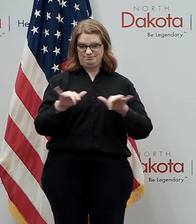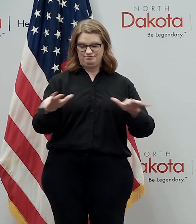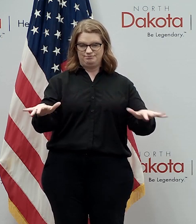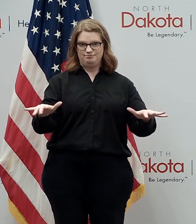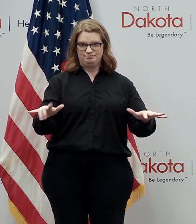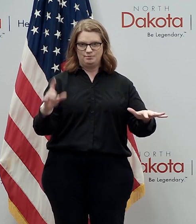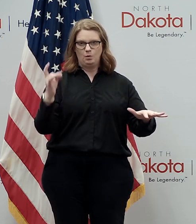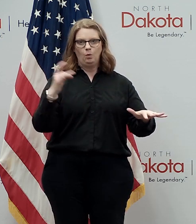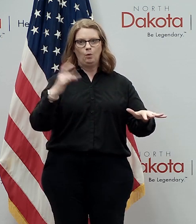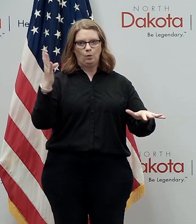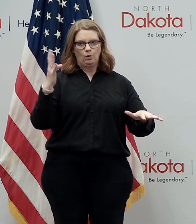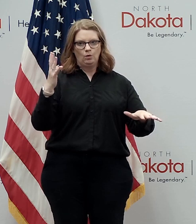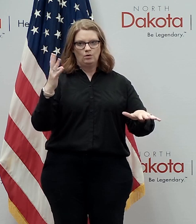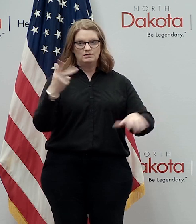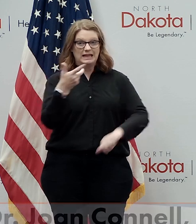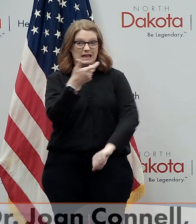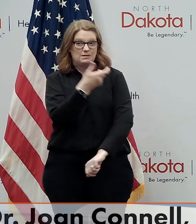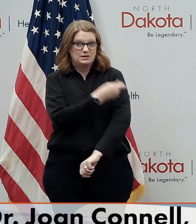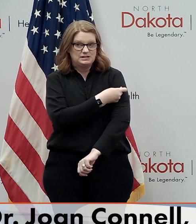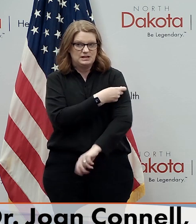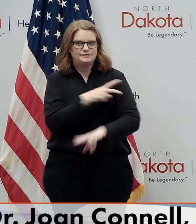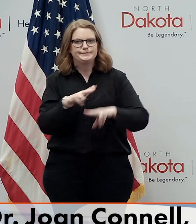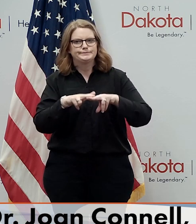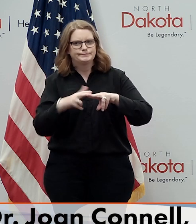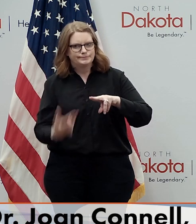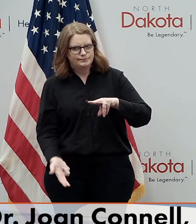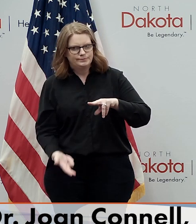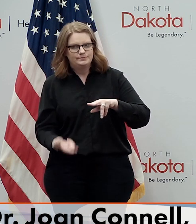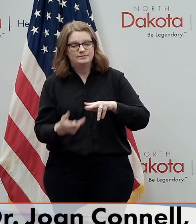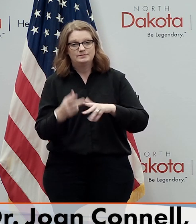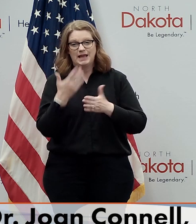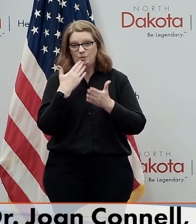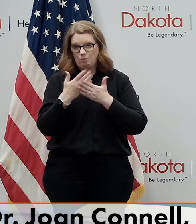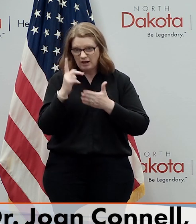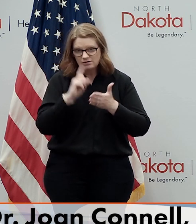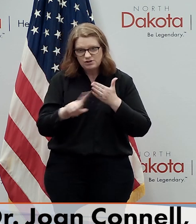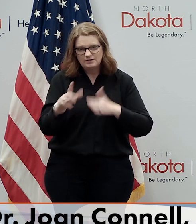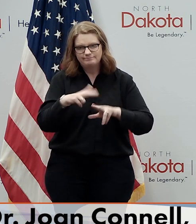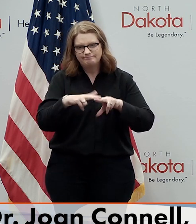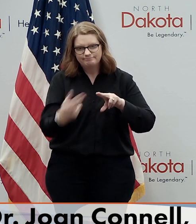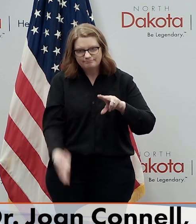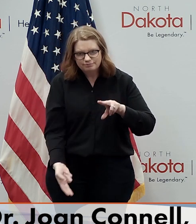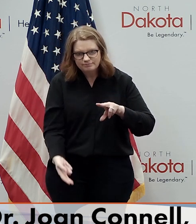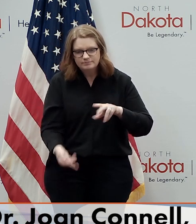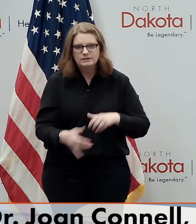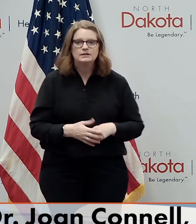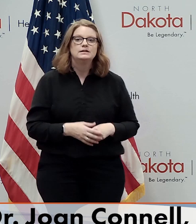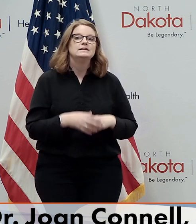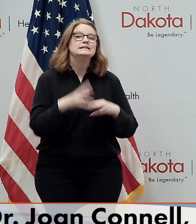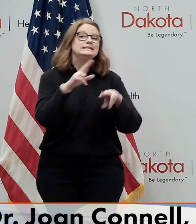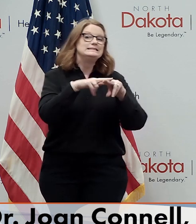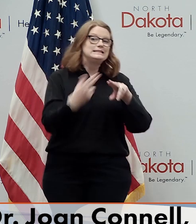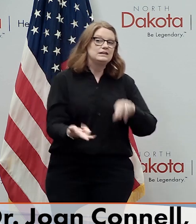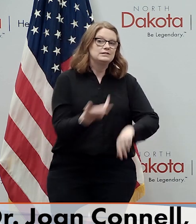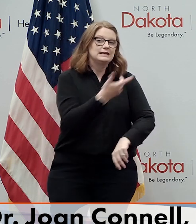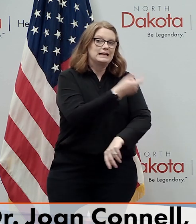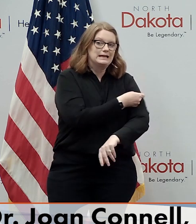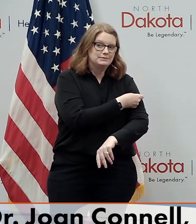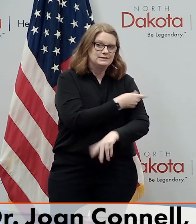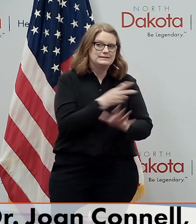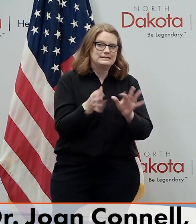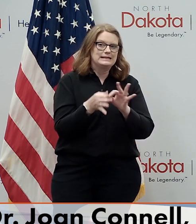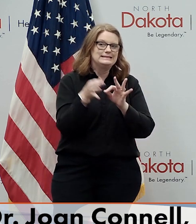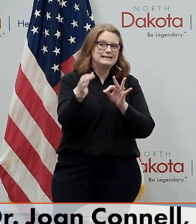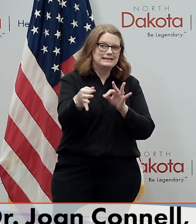alarming decrease in immunizations and well checks this has resulted in decreased immunizations and delays in obtaining